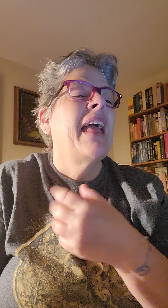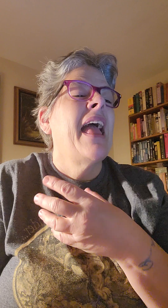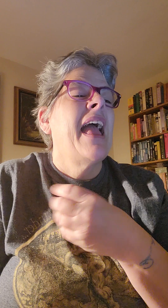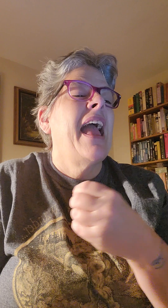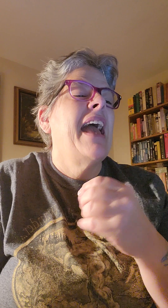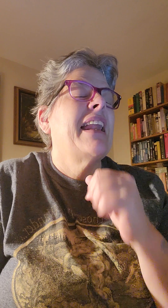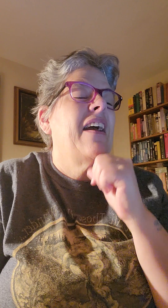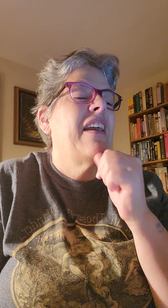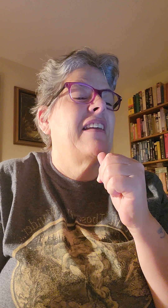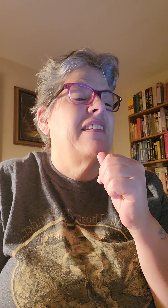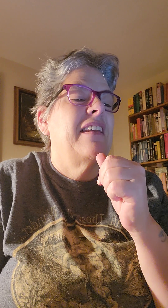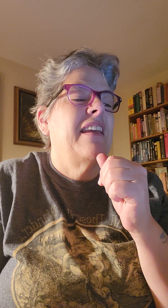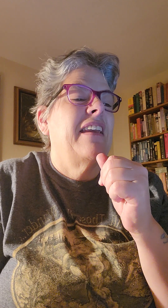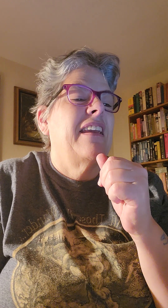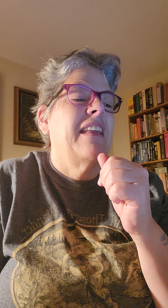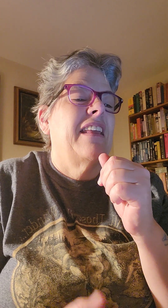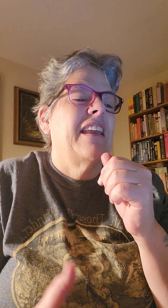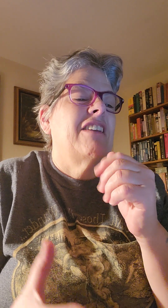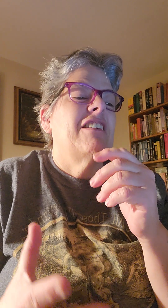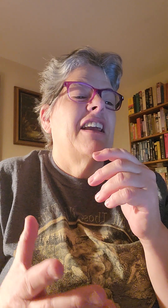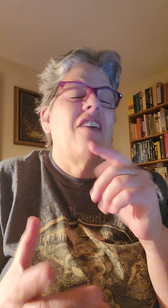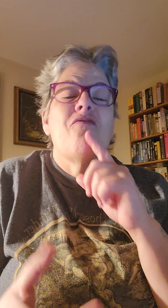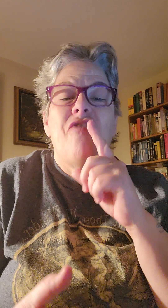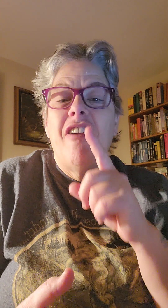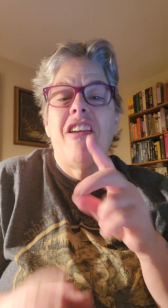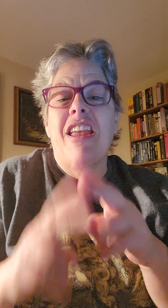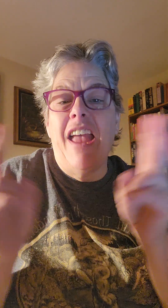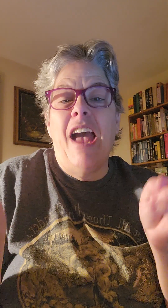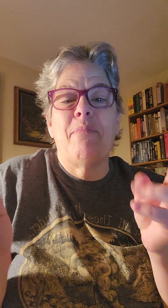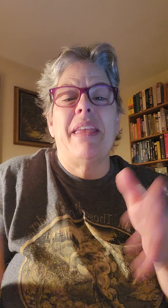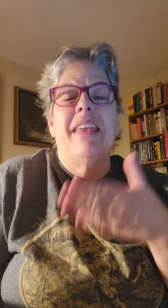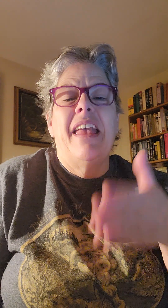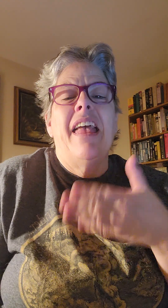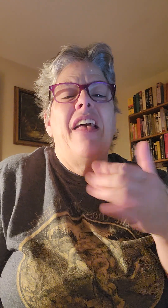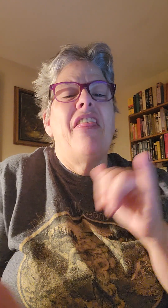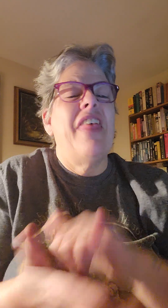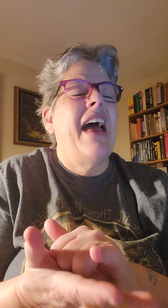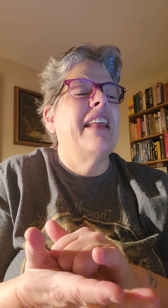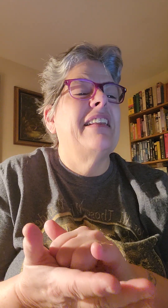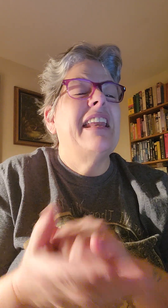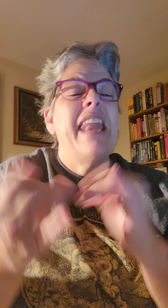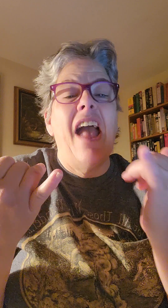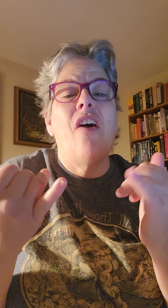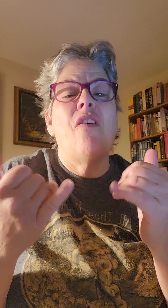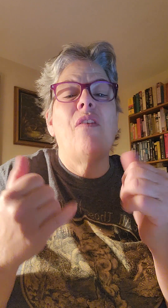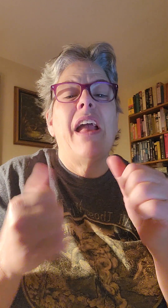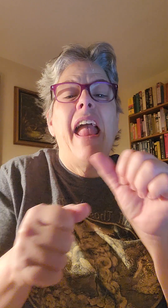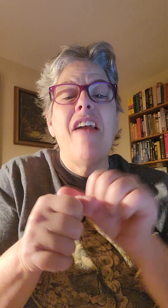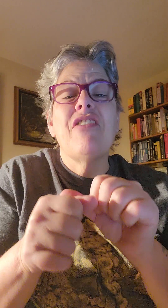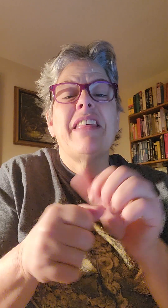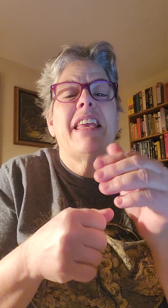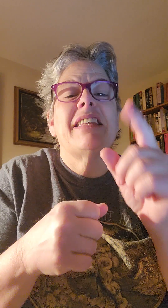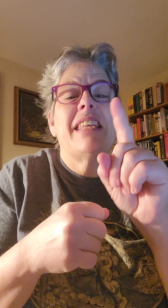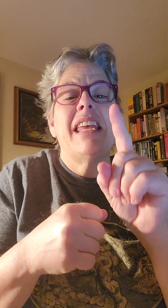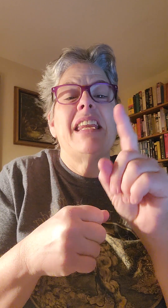And I am very happy that now everything is in